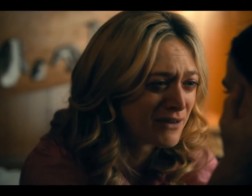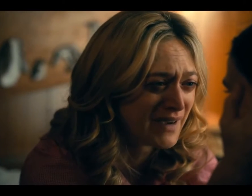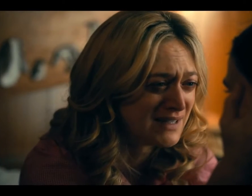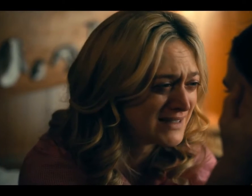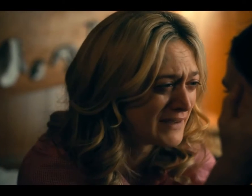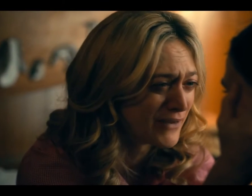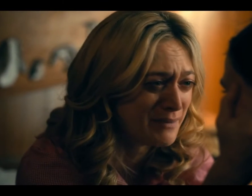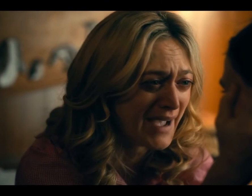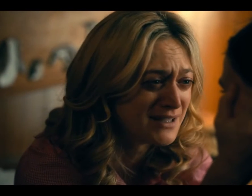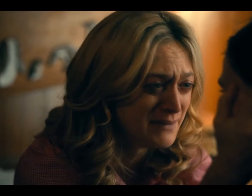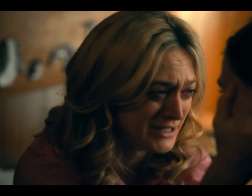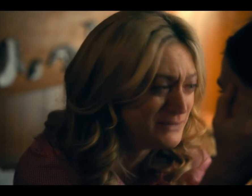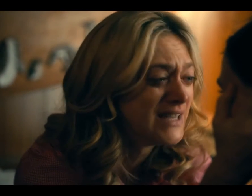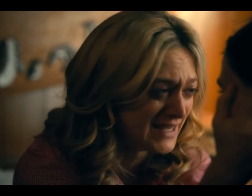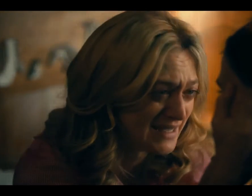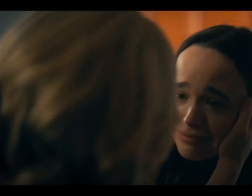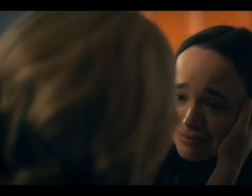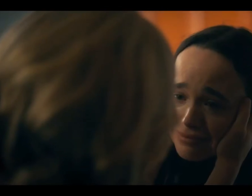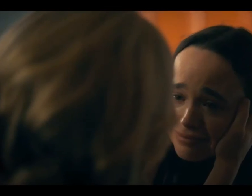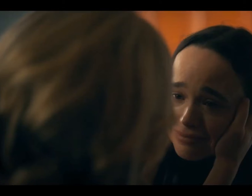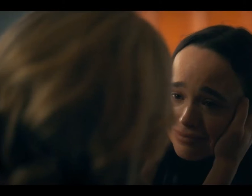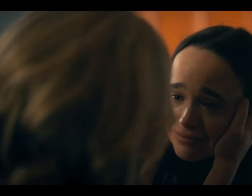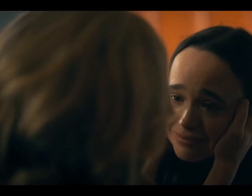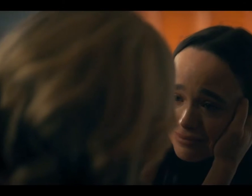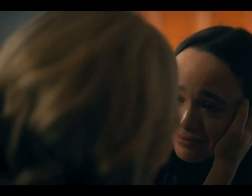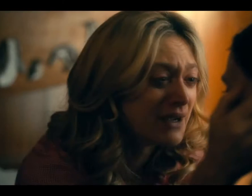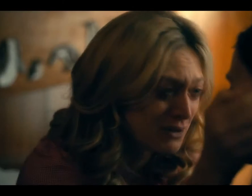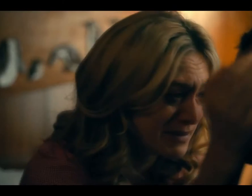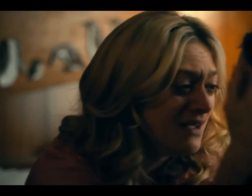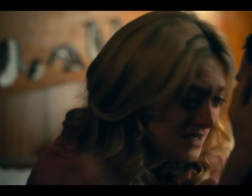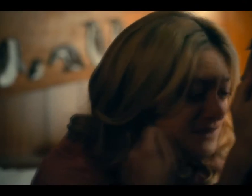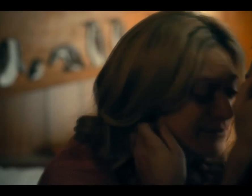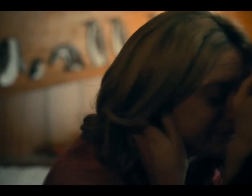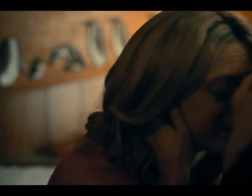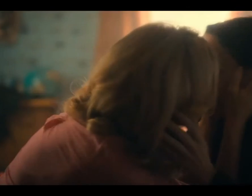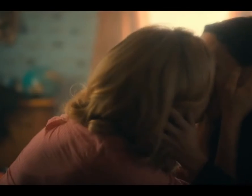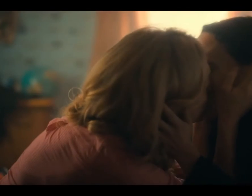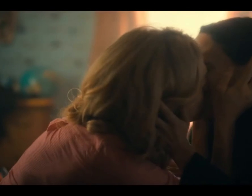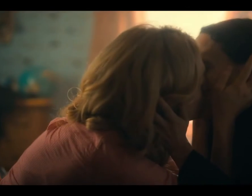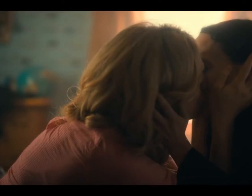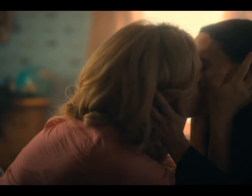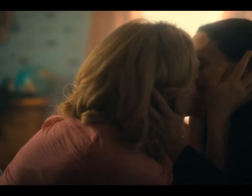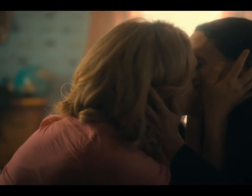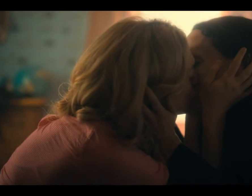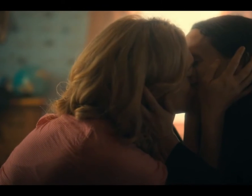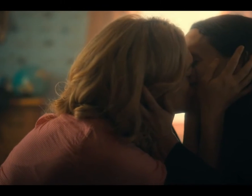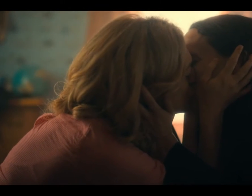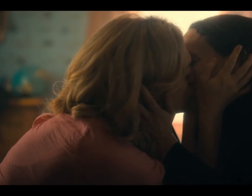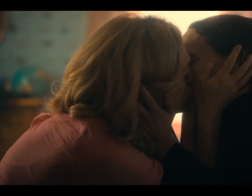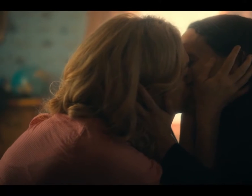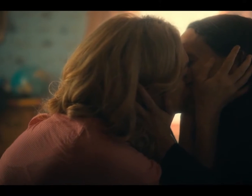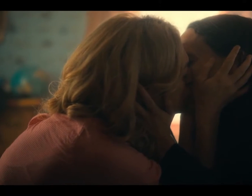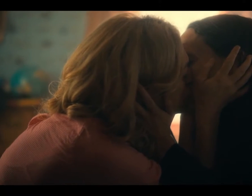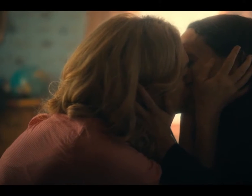You ever find the same way back to me, you take it. You hear me? He's a loner.